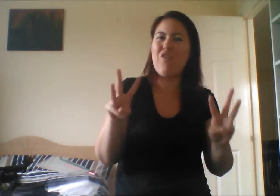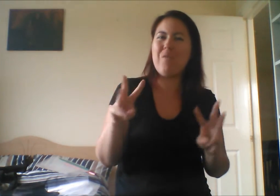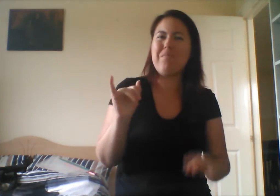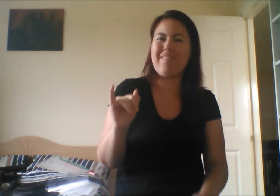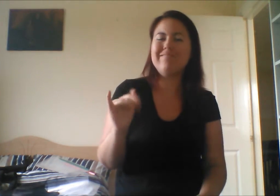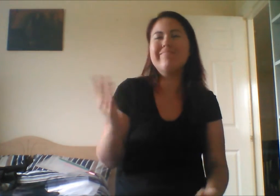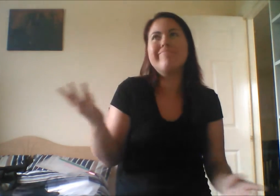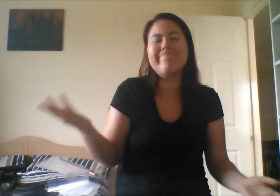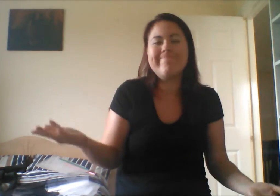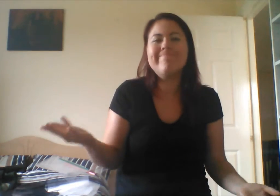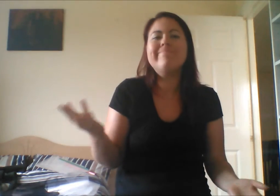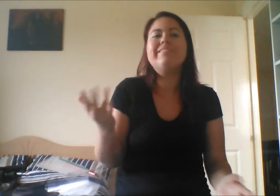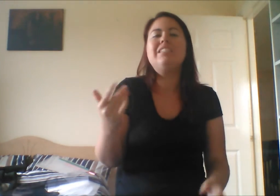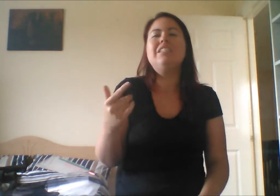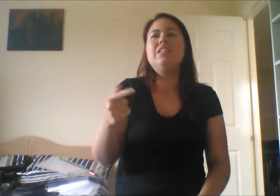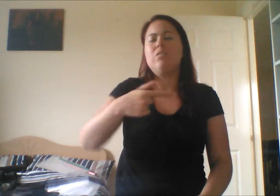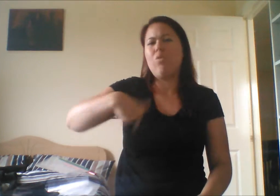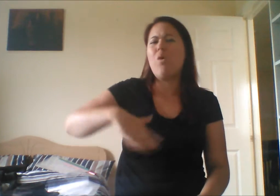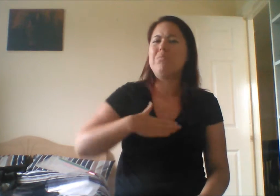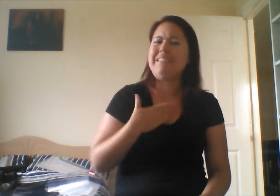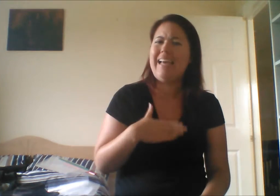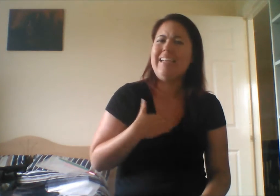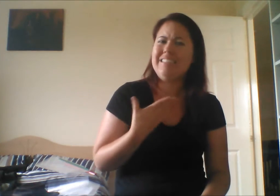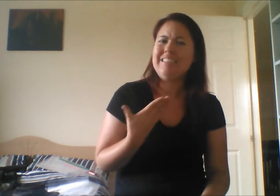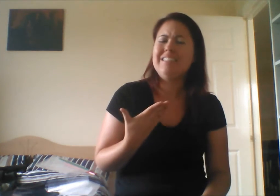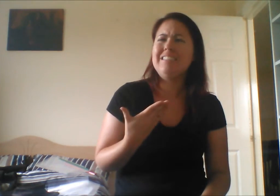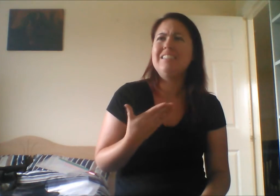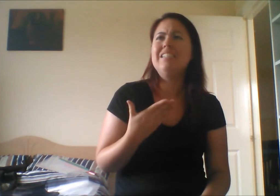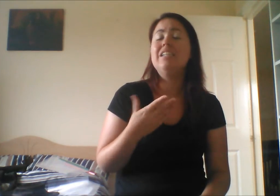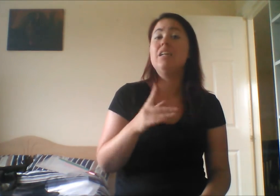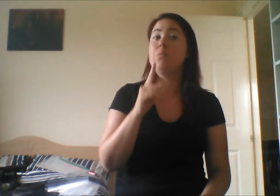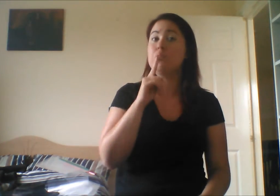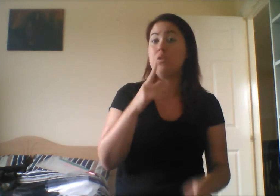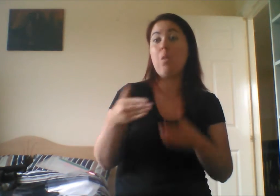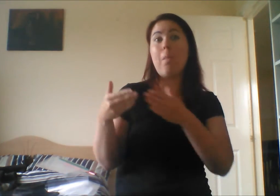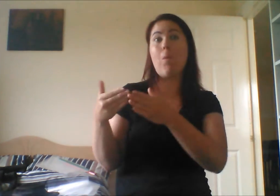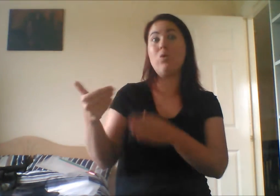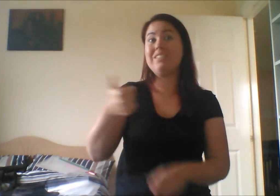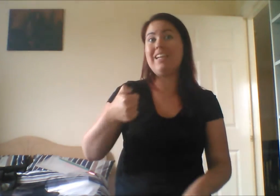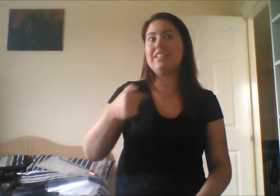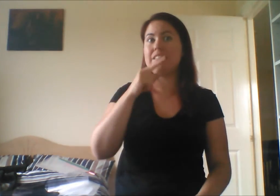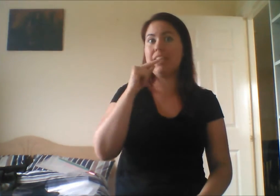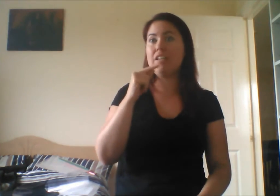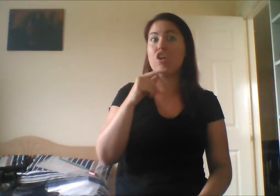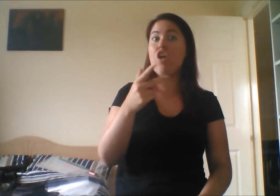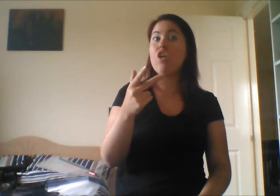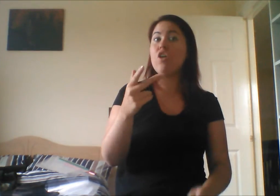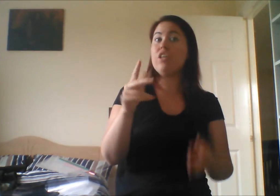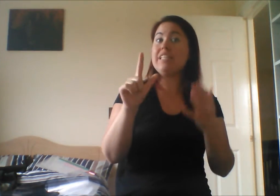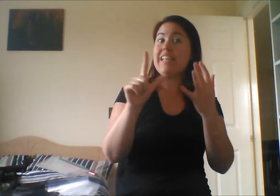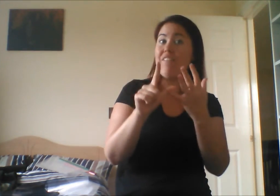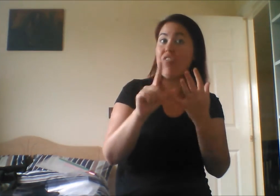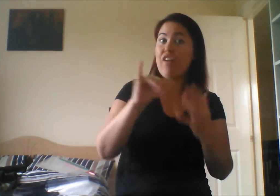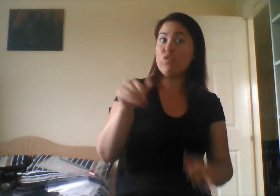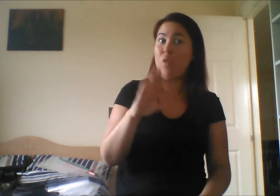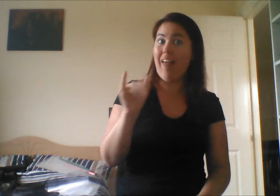this. But then, by the weekend, we got a text again saying that we could swim the following Monday, which was the 7th of July, which was great.